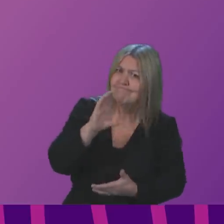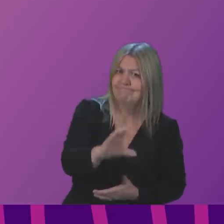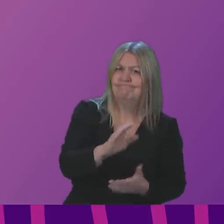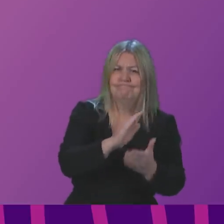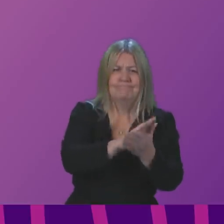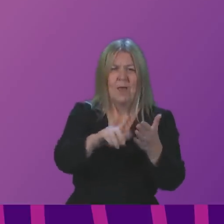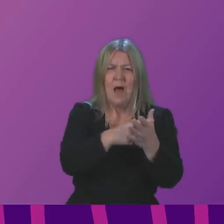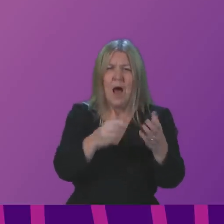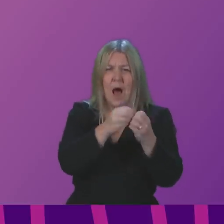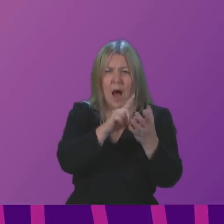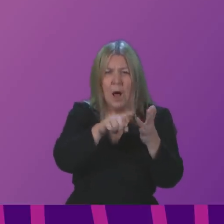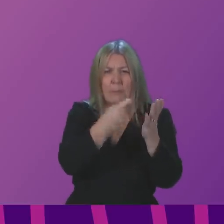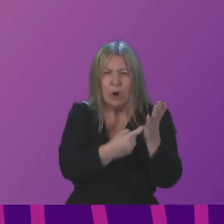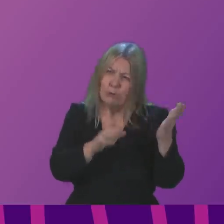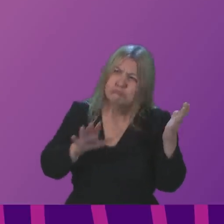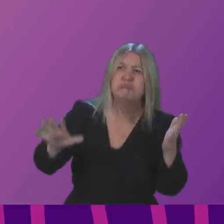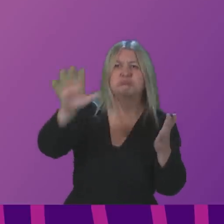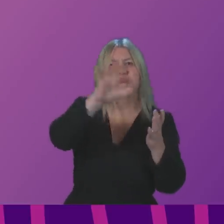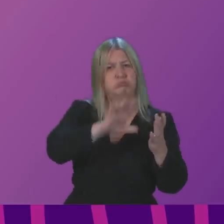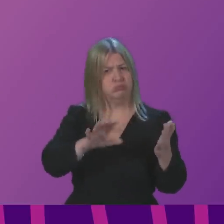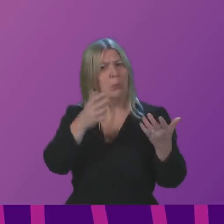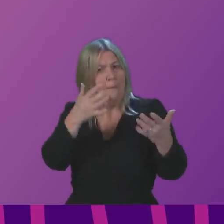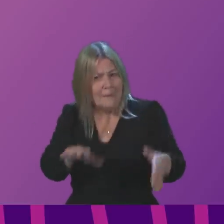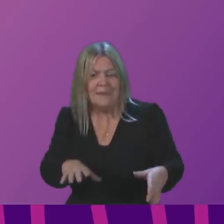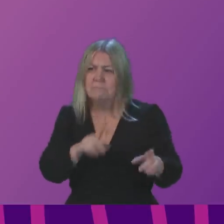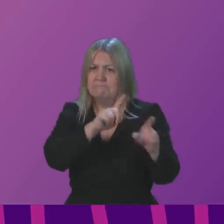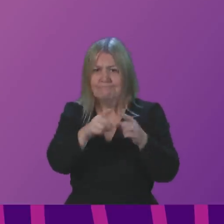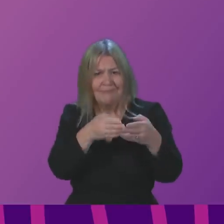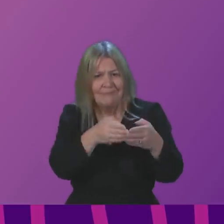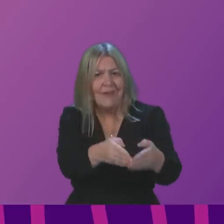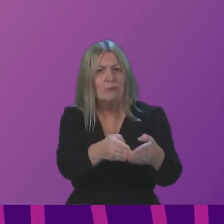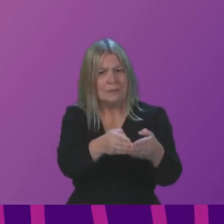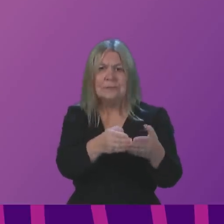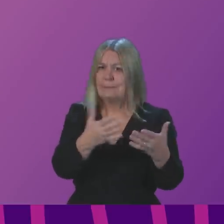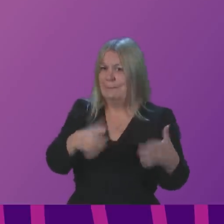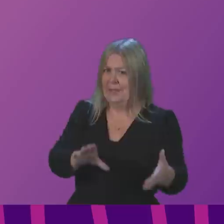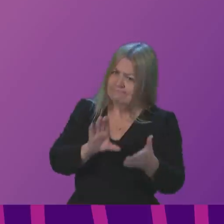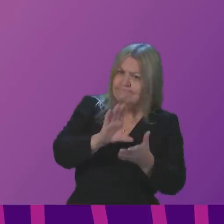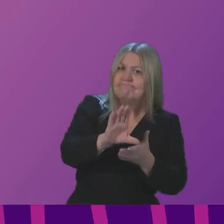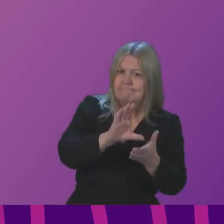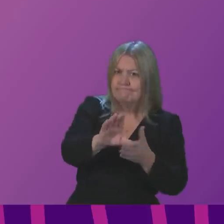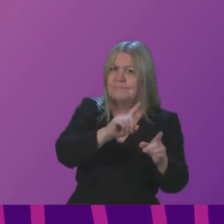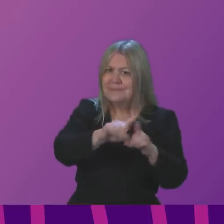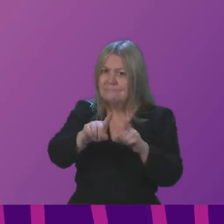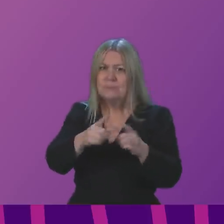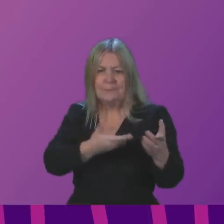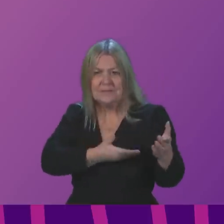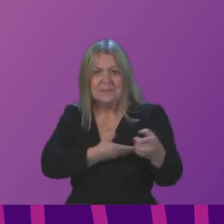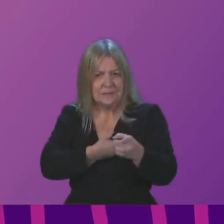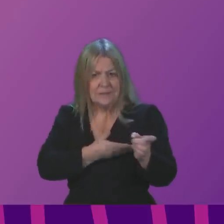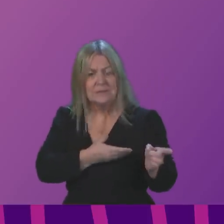ferry services as part of the wider infrastructure investment plan that we have outlined already. I'll ask the